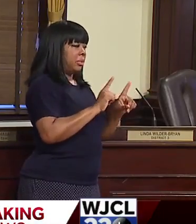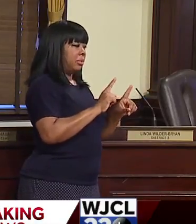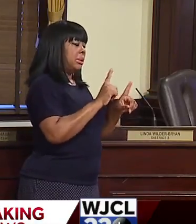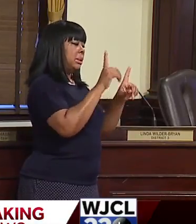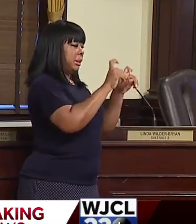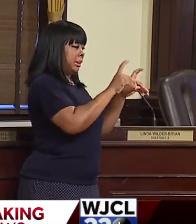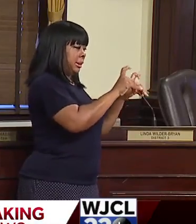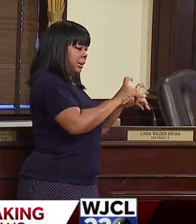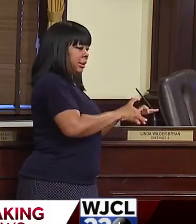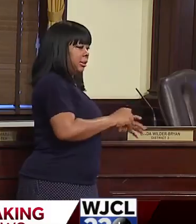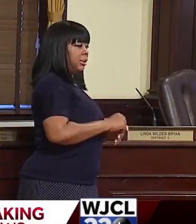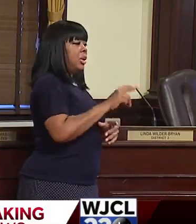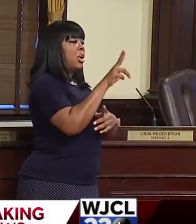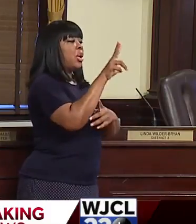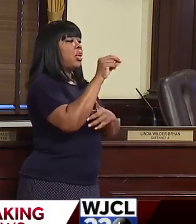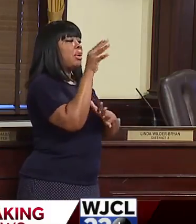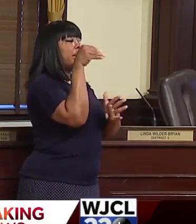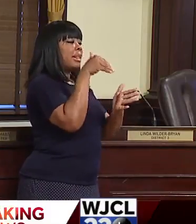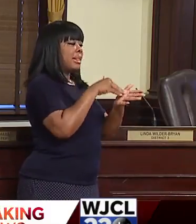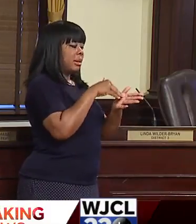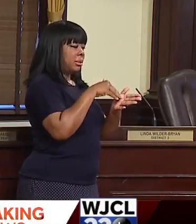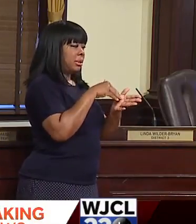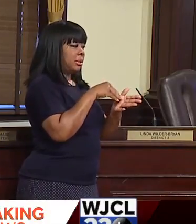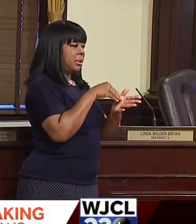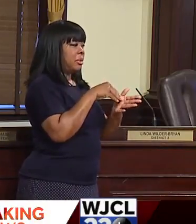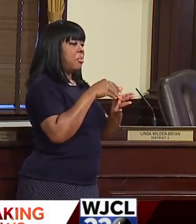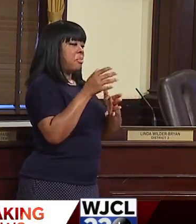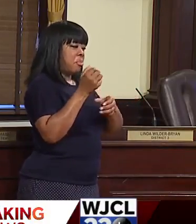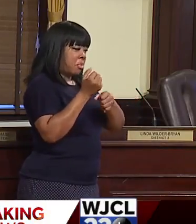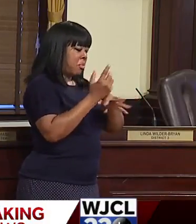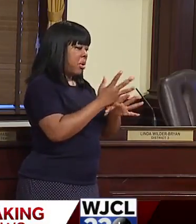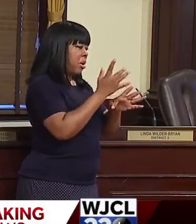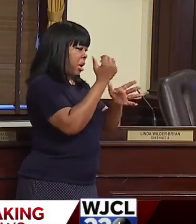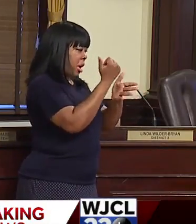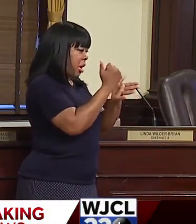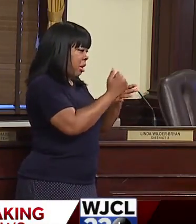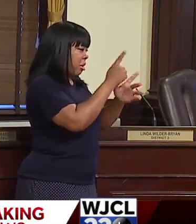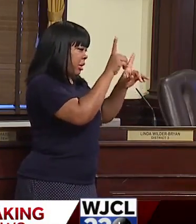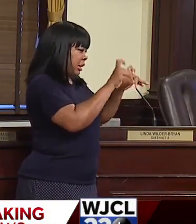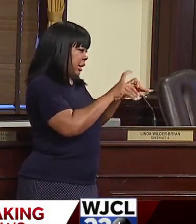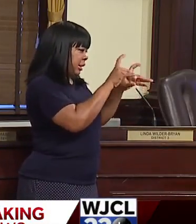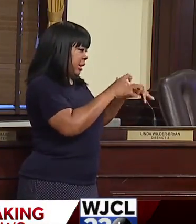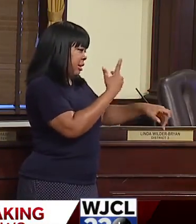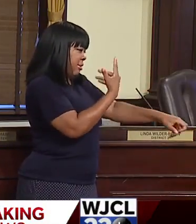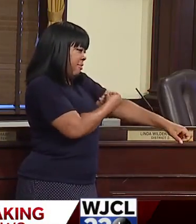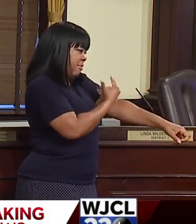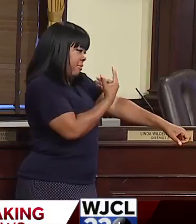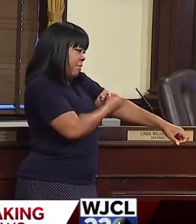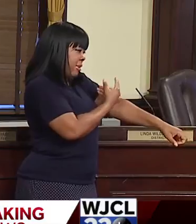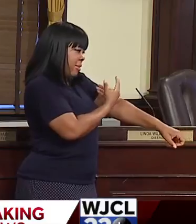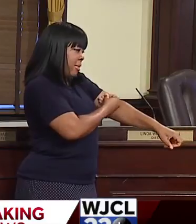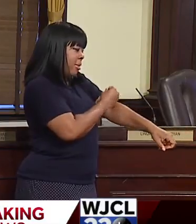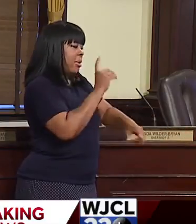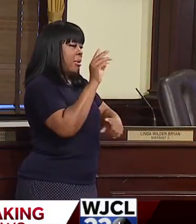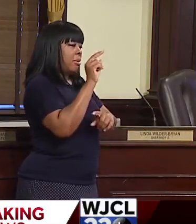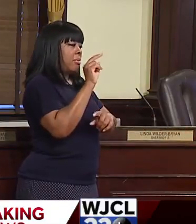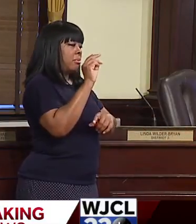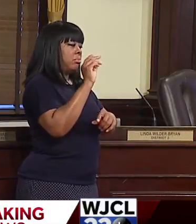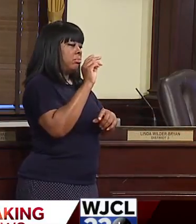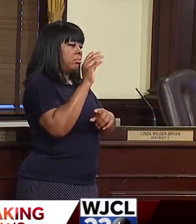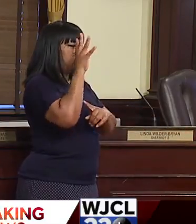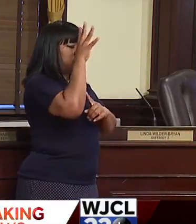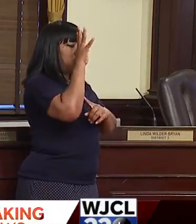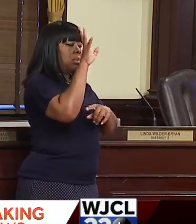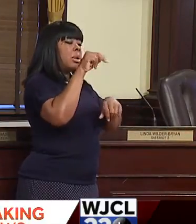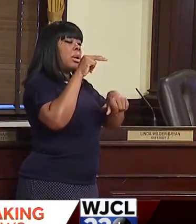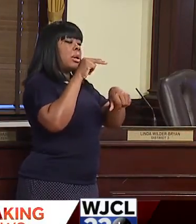30,000 planned volunteers are helping to test test shots created by the National Institutes